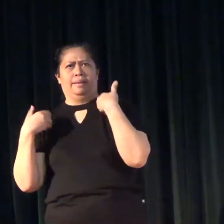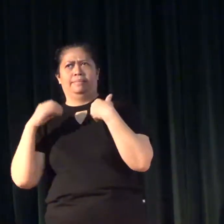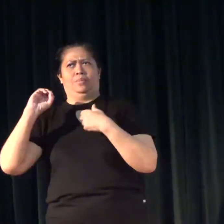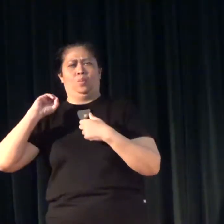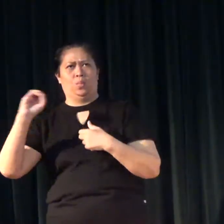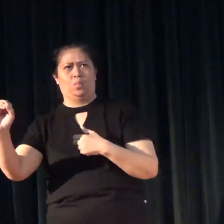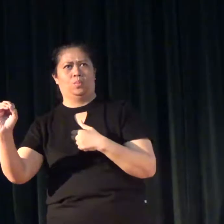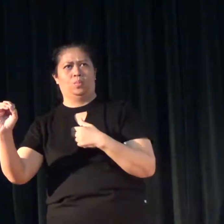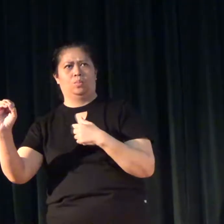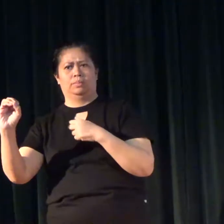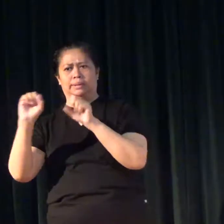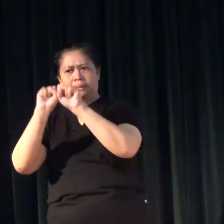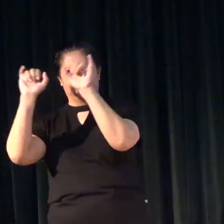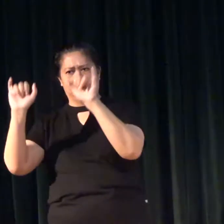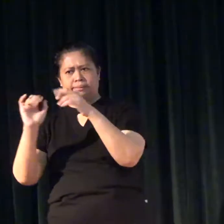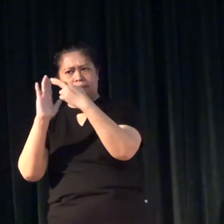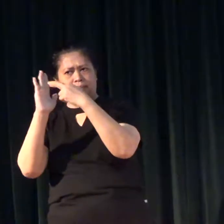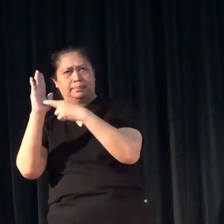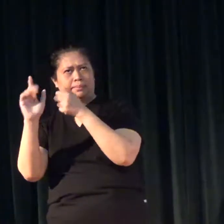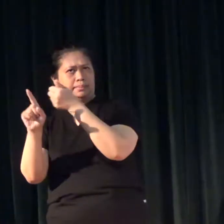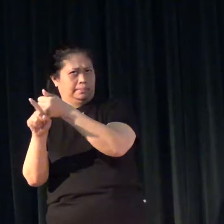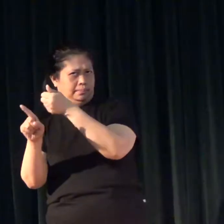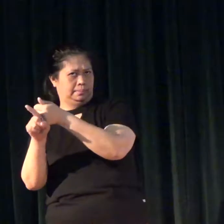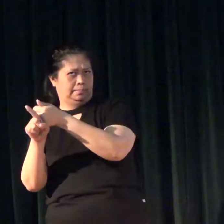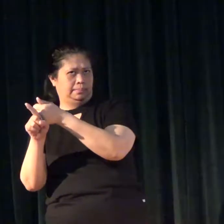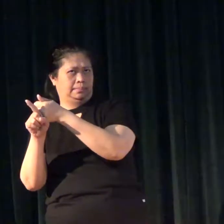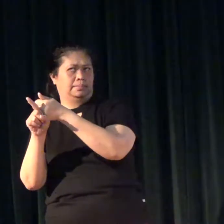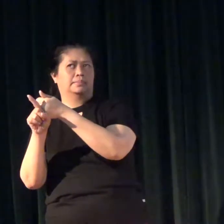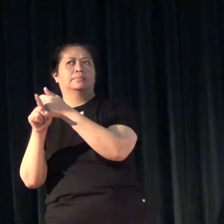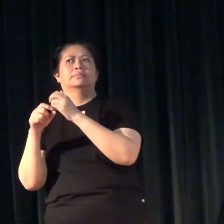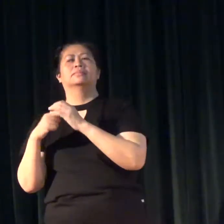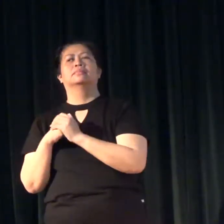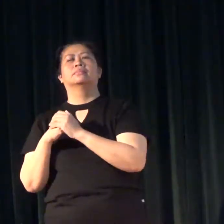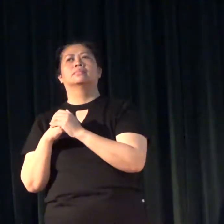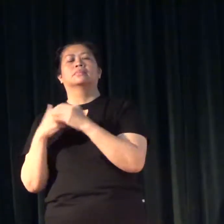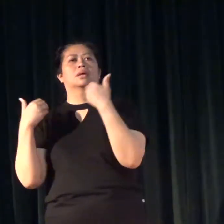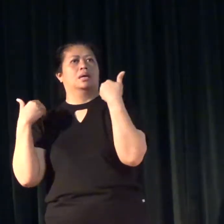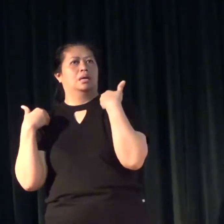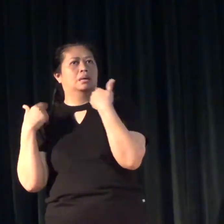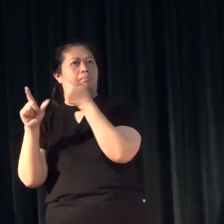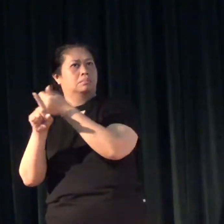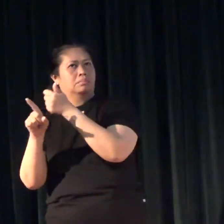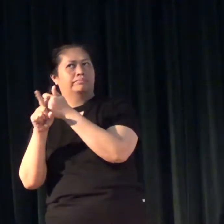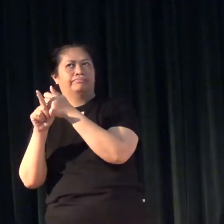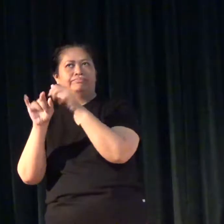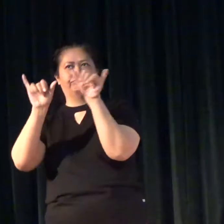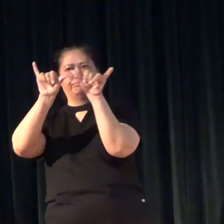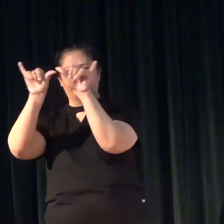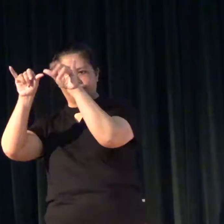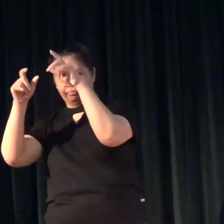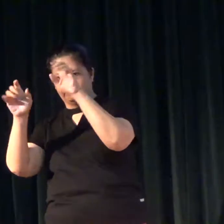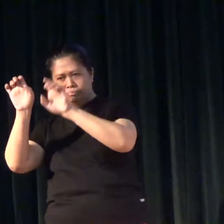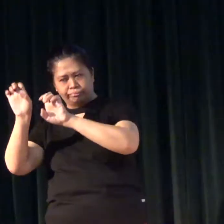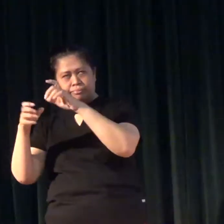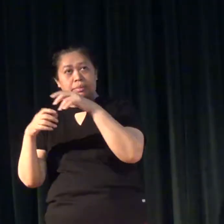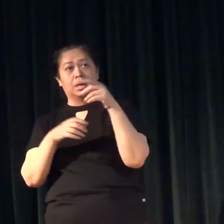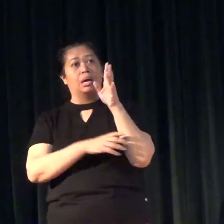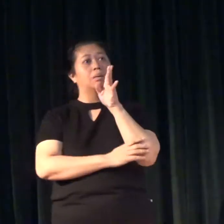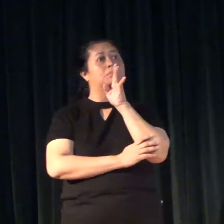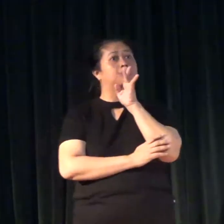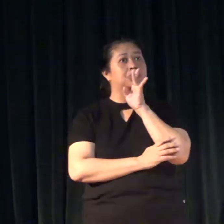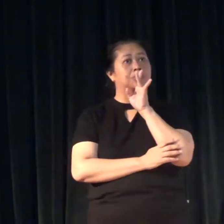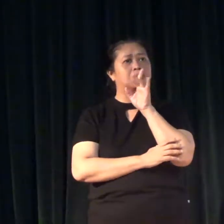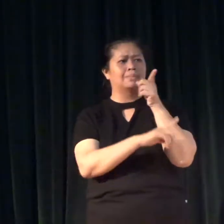its own system of rules, there it has its own parameters. So open